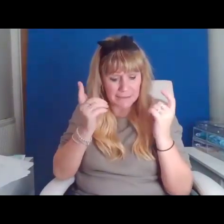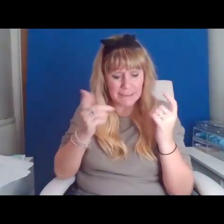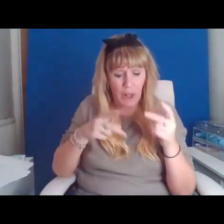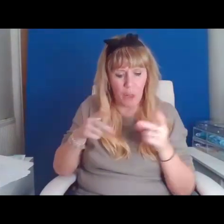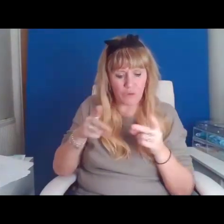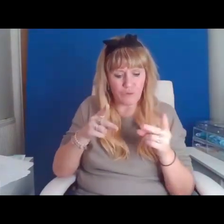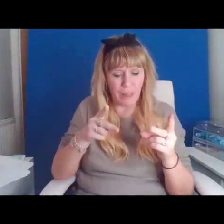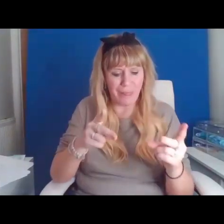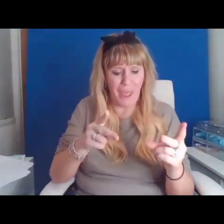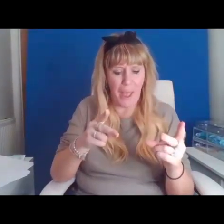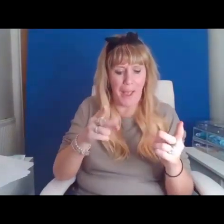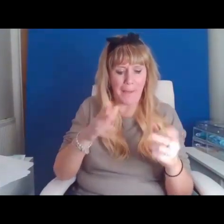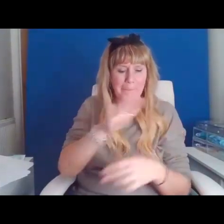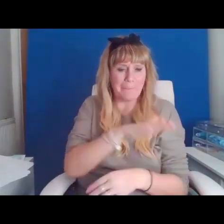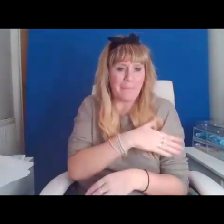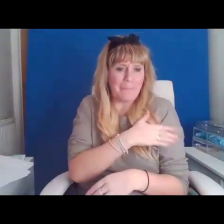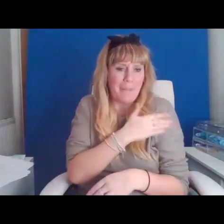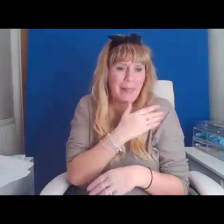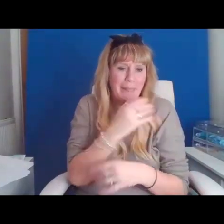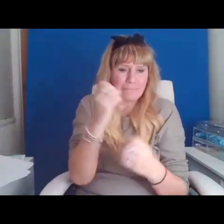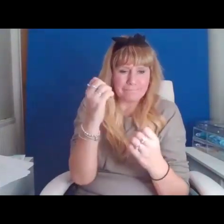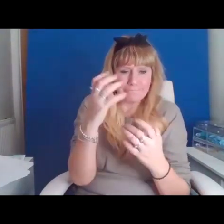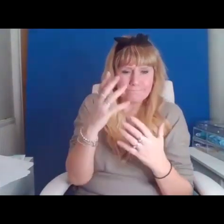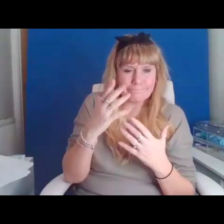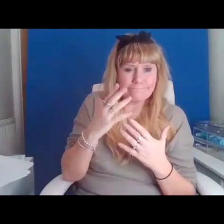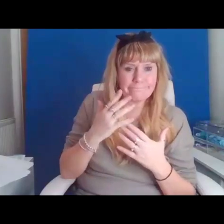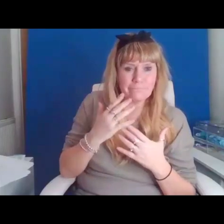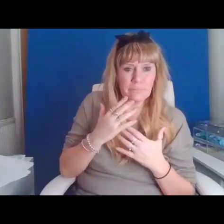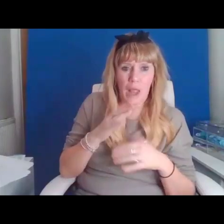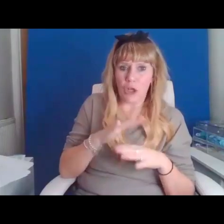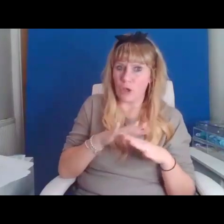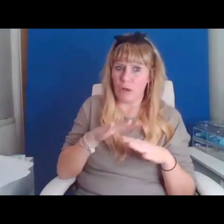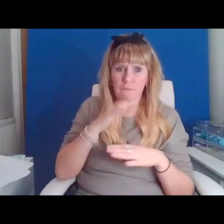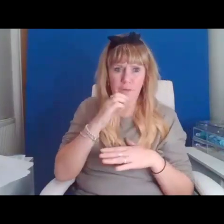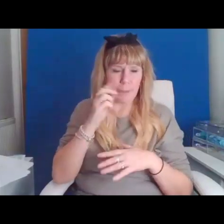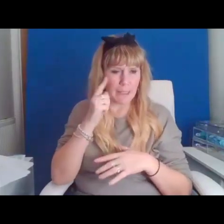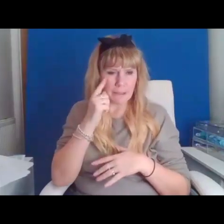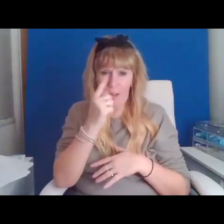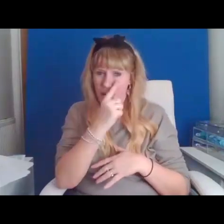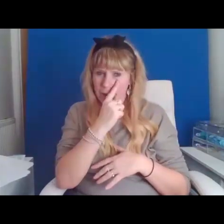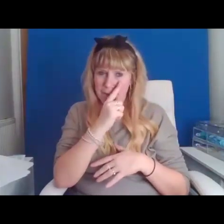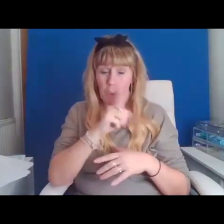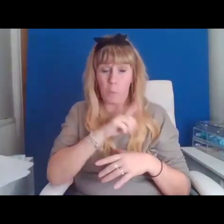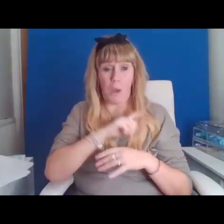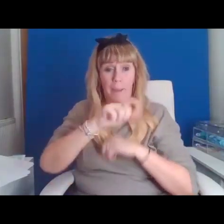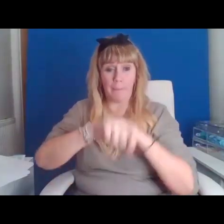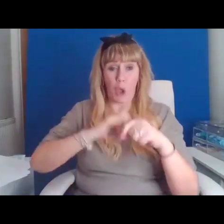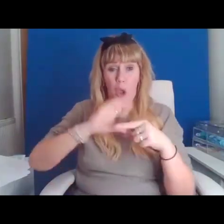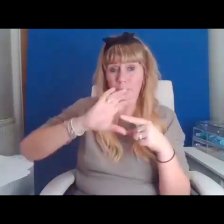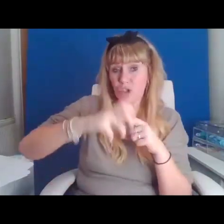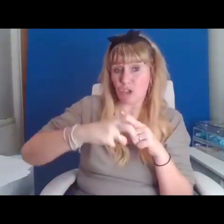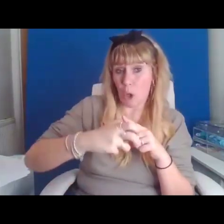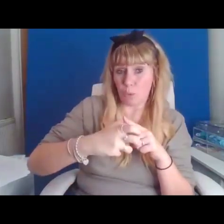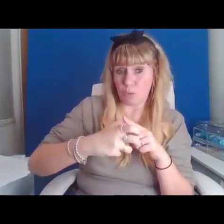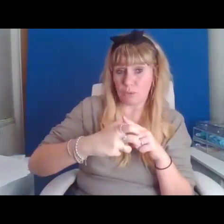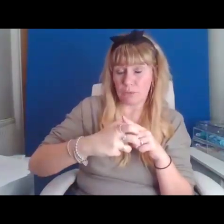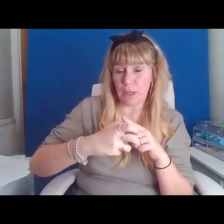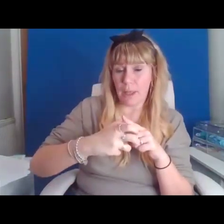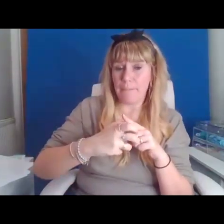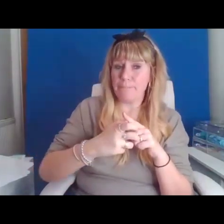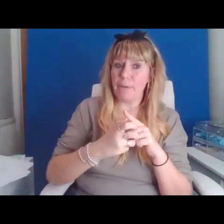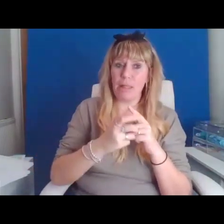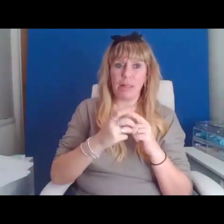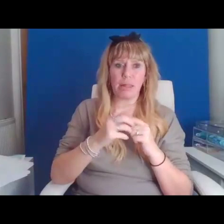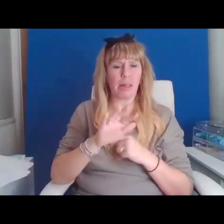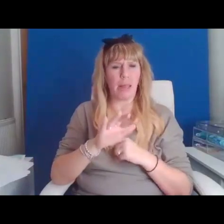reaching for the sun. Not for men's eyes, they'd turn to stone. Yet there it was, in our